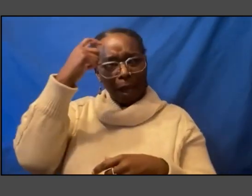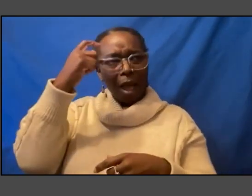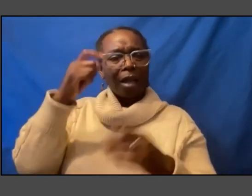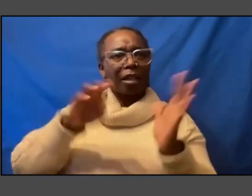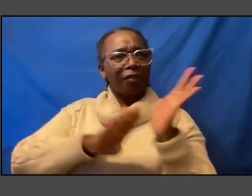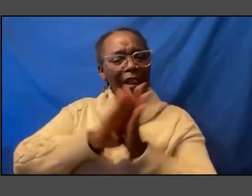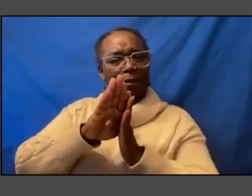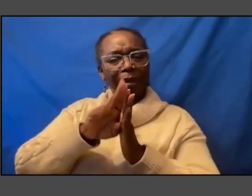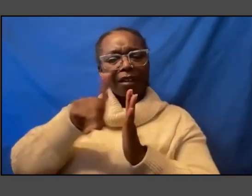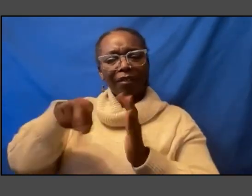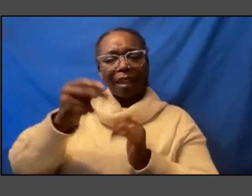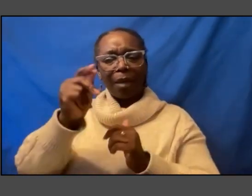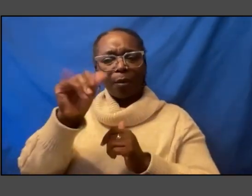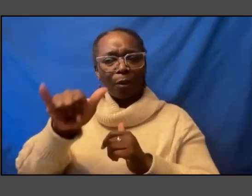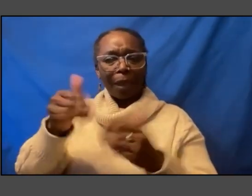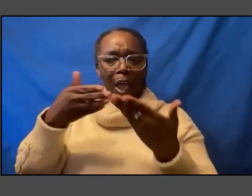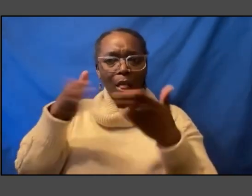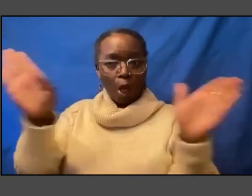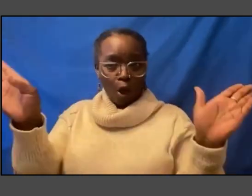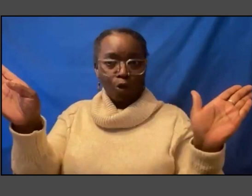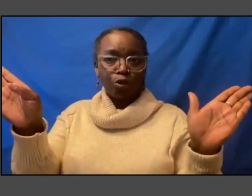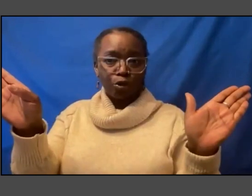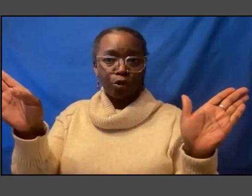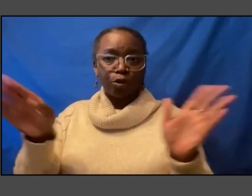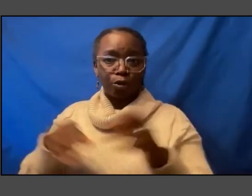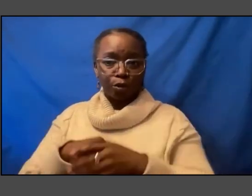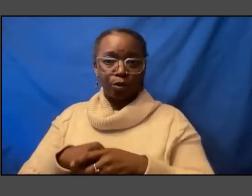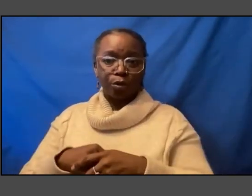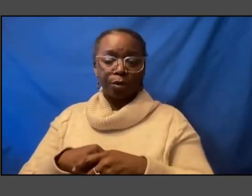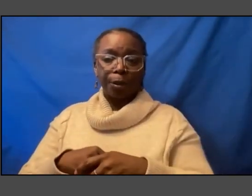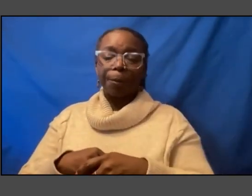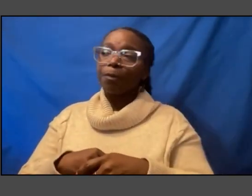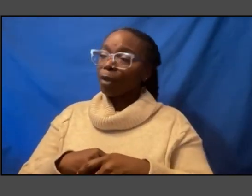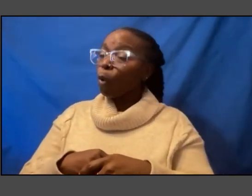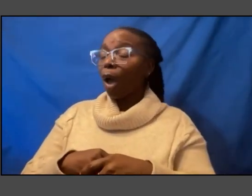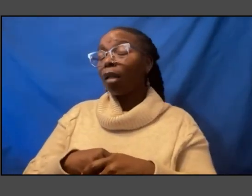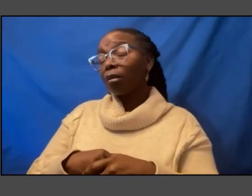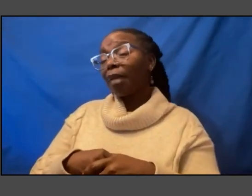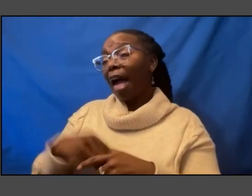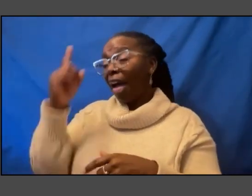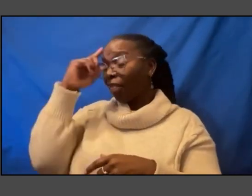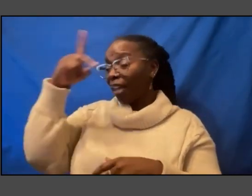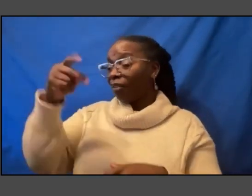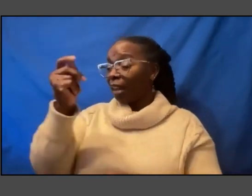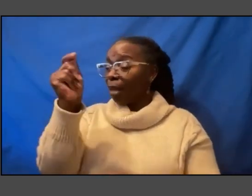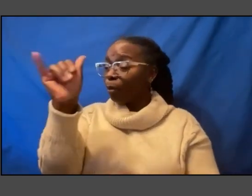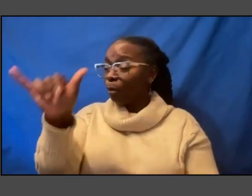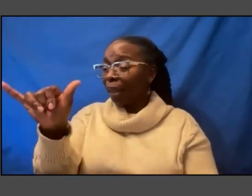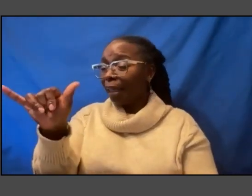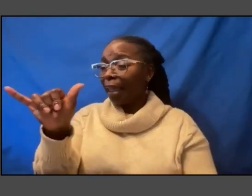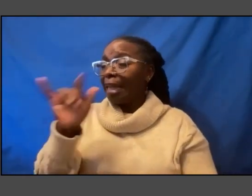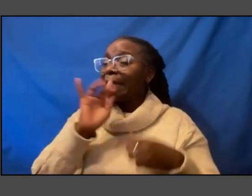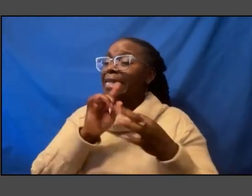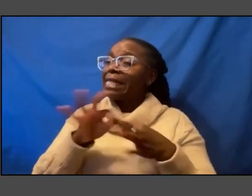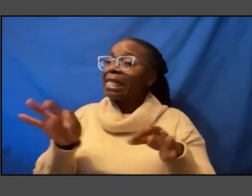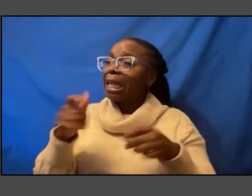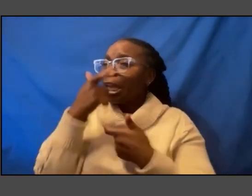yes well i think that you know philanthropy is is an interesting space of resources